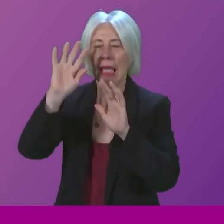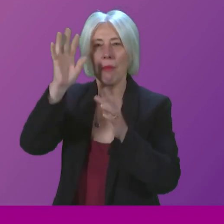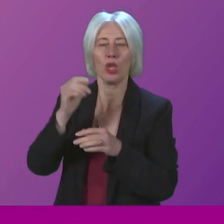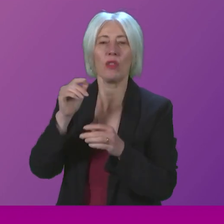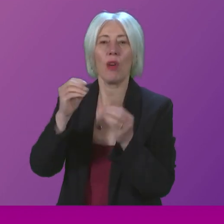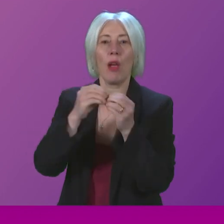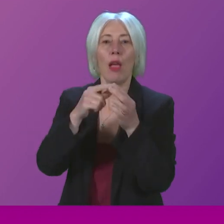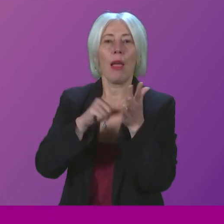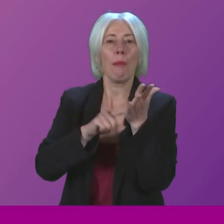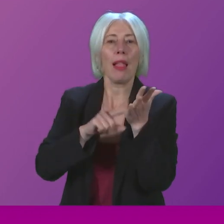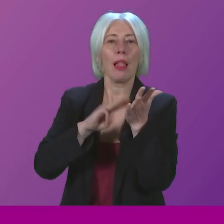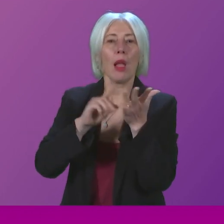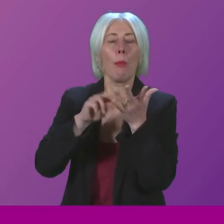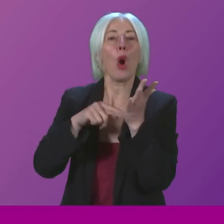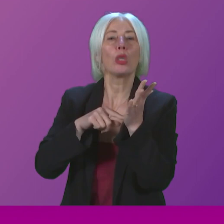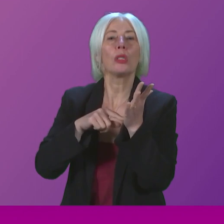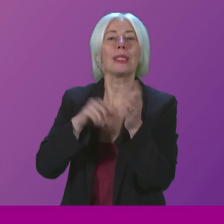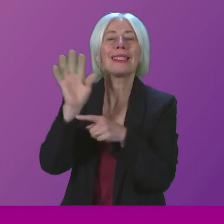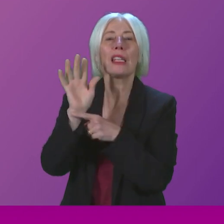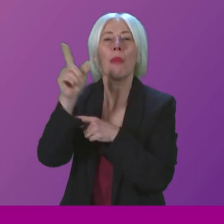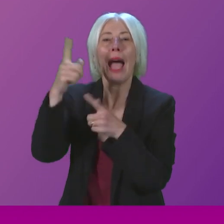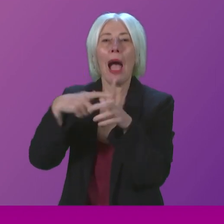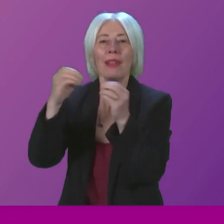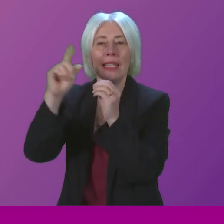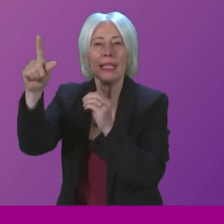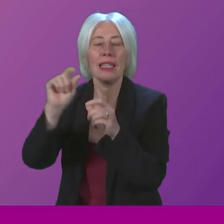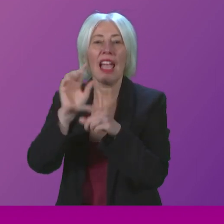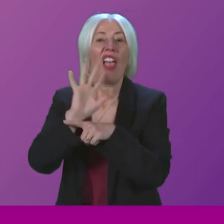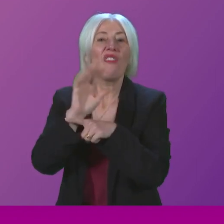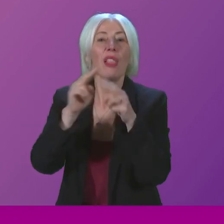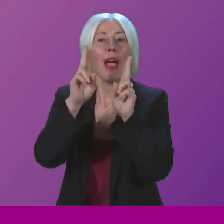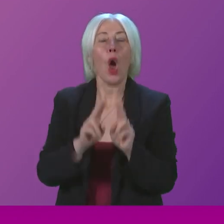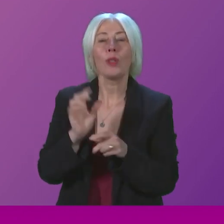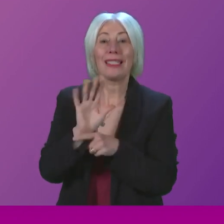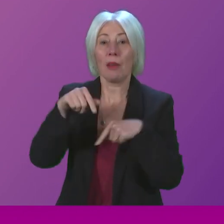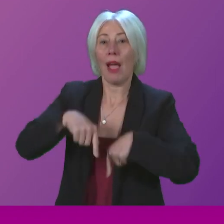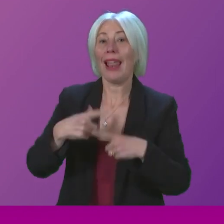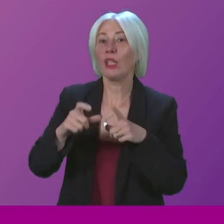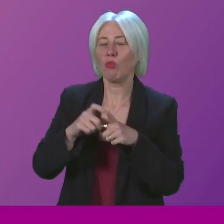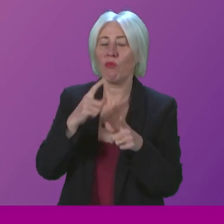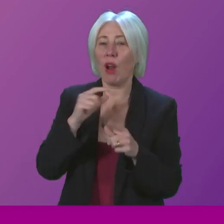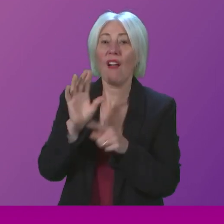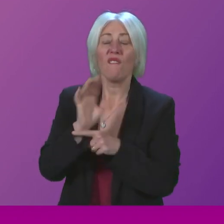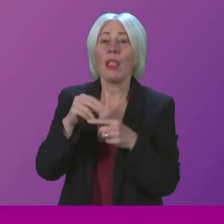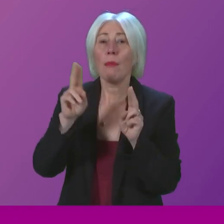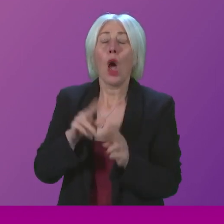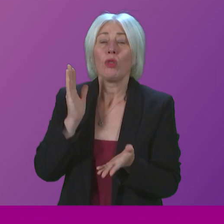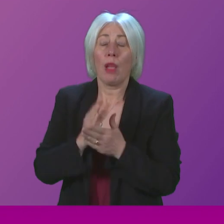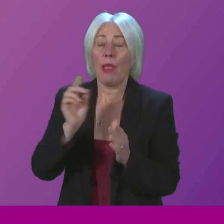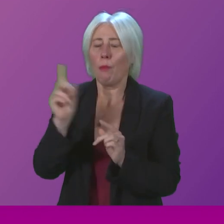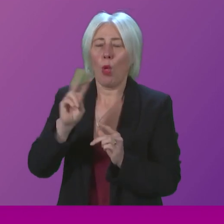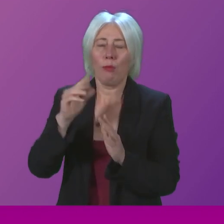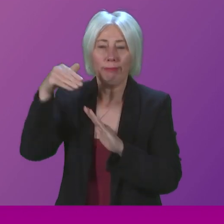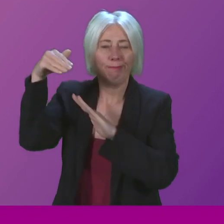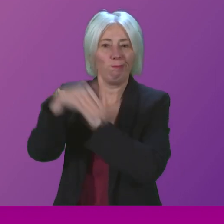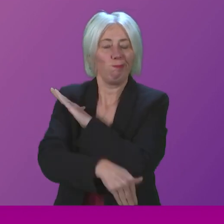Aberdeen and the Film House in Edinburgh, has gone into receivership. The Film House is an important institution located in Edinburgh Central, but it's an important institution